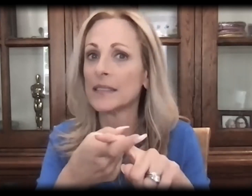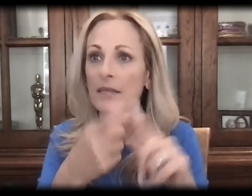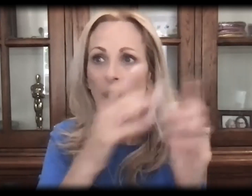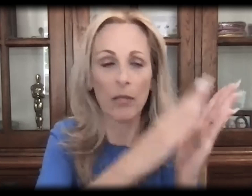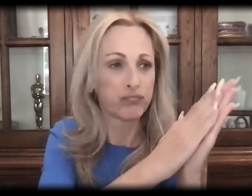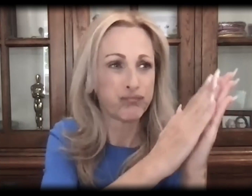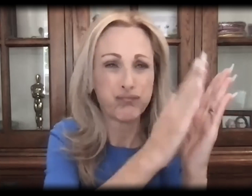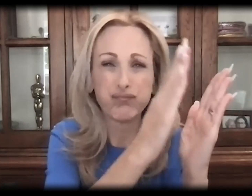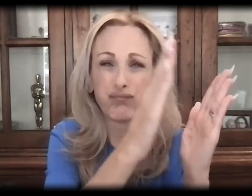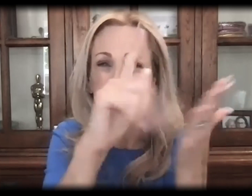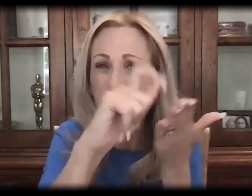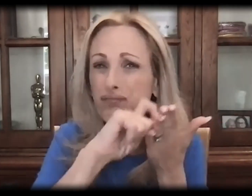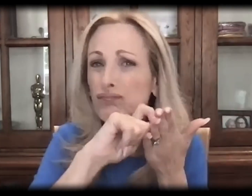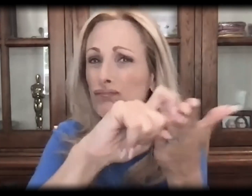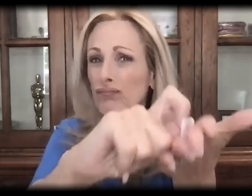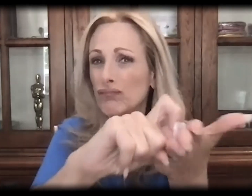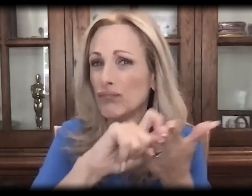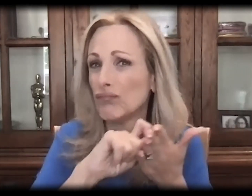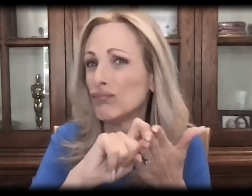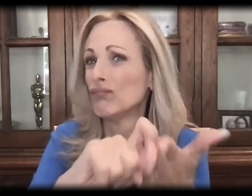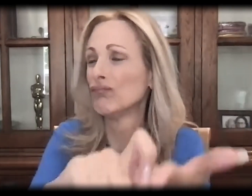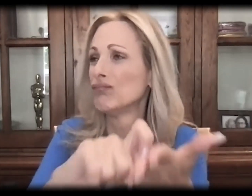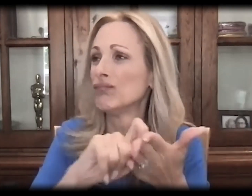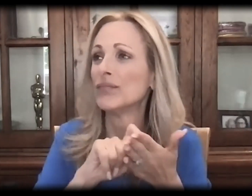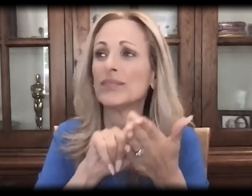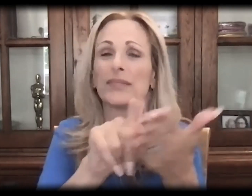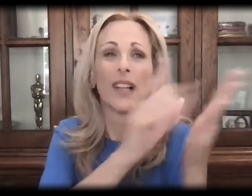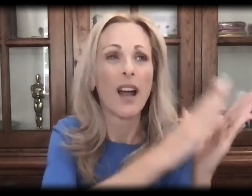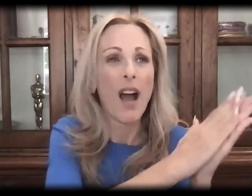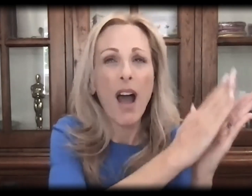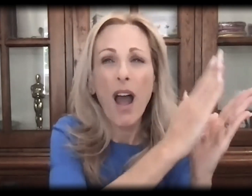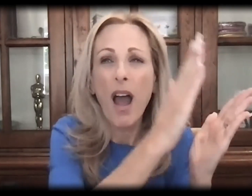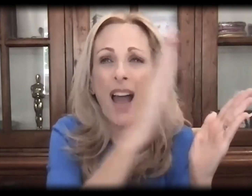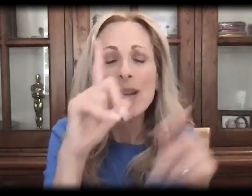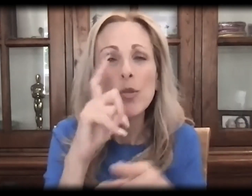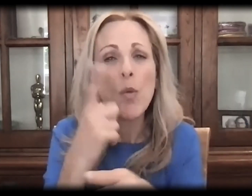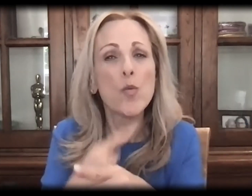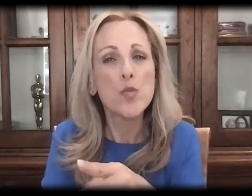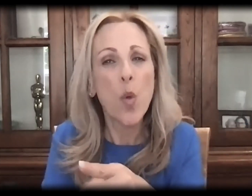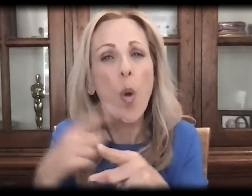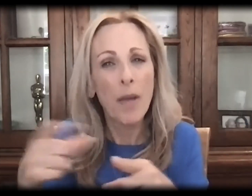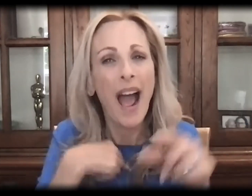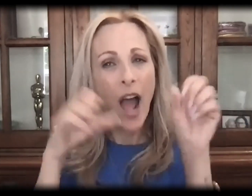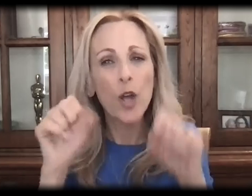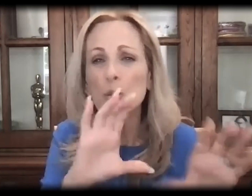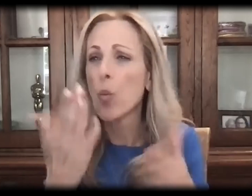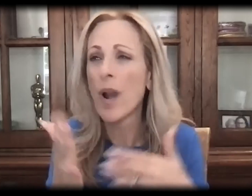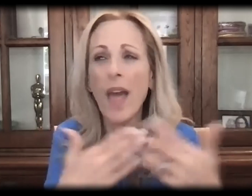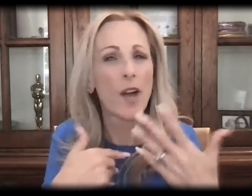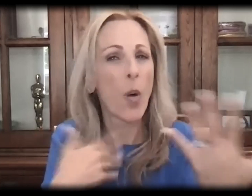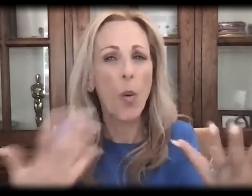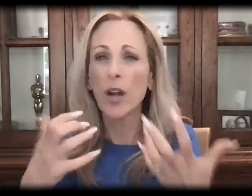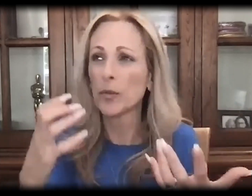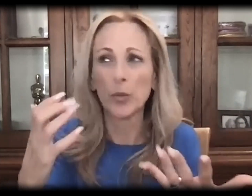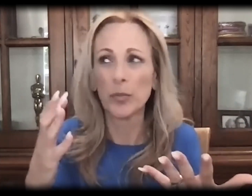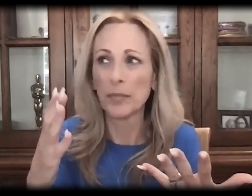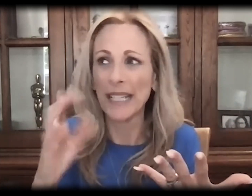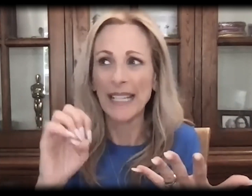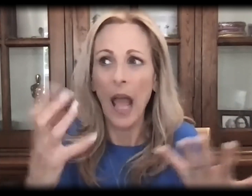And we became friends. When I would write, he would write back. All throughout, and he was the one who said I could do whatever I